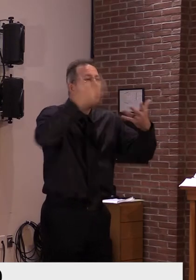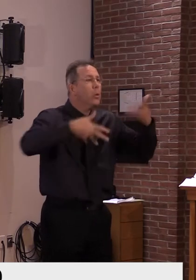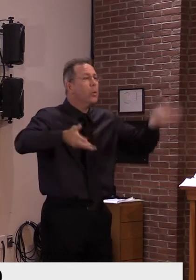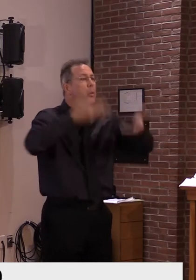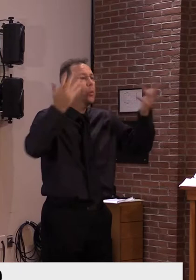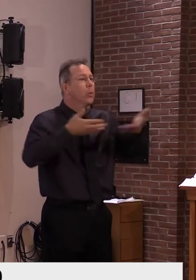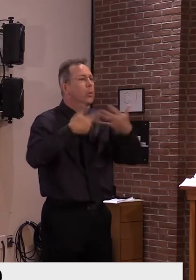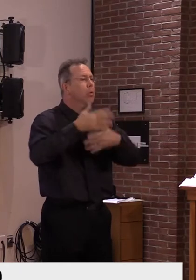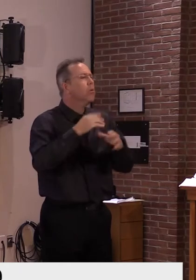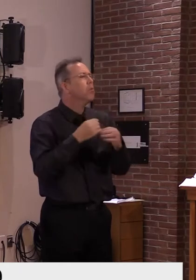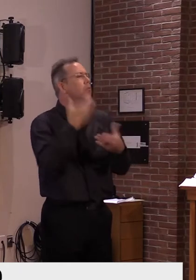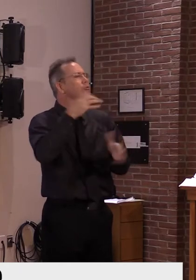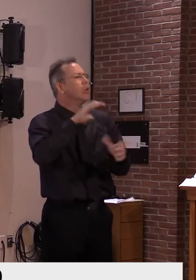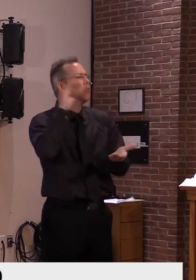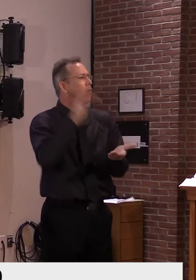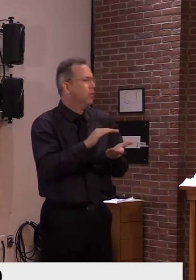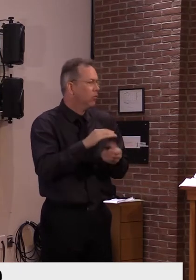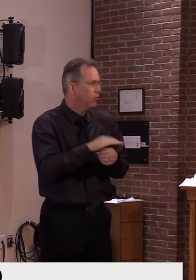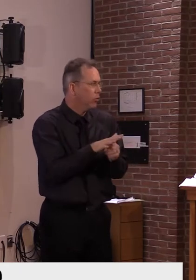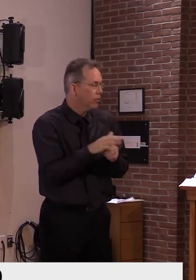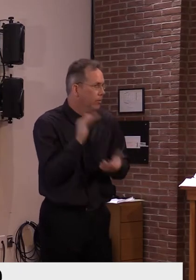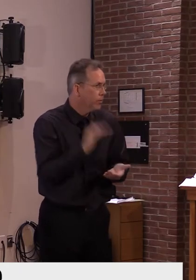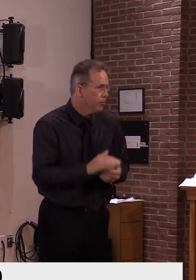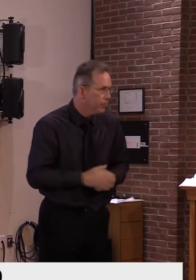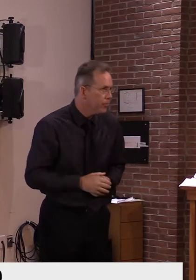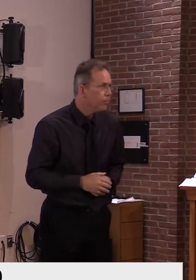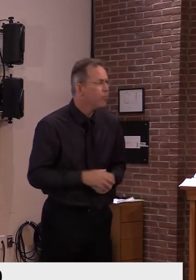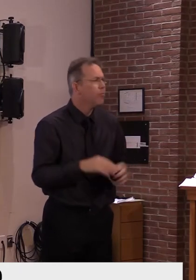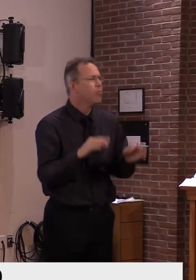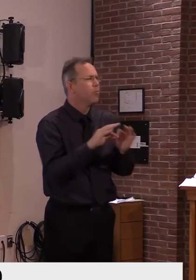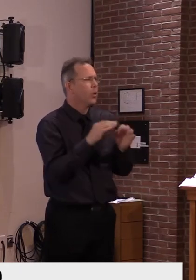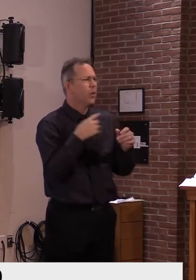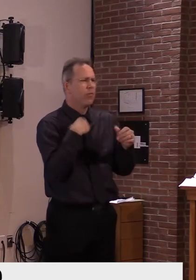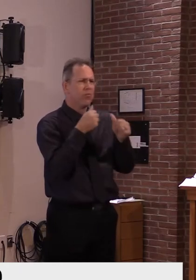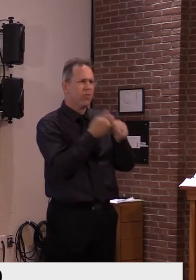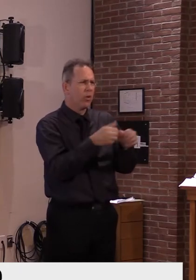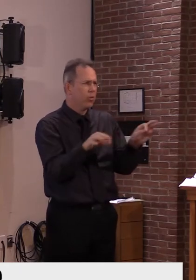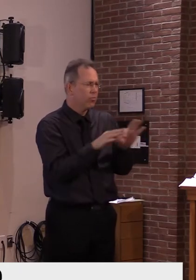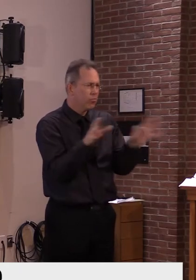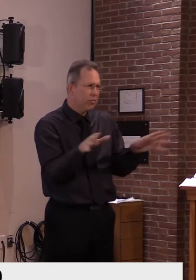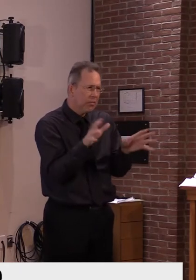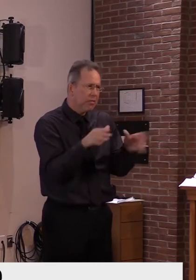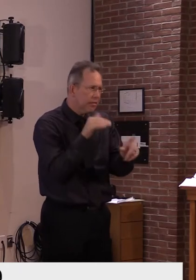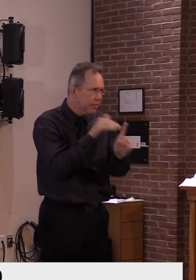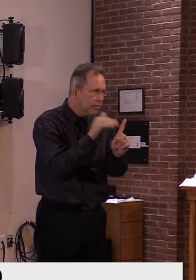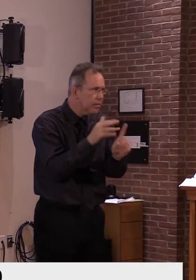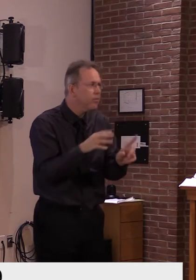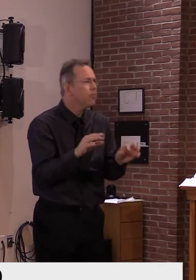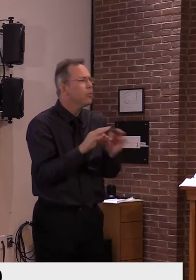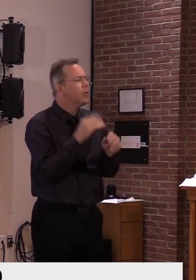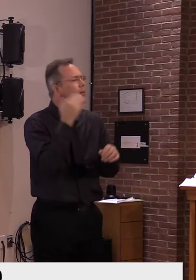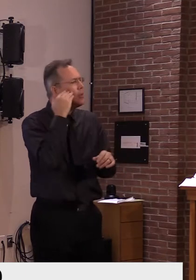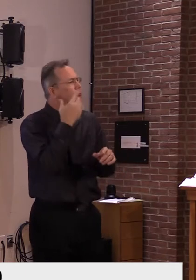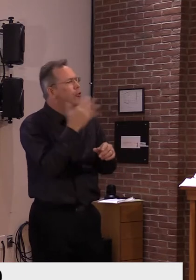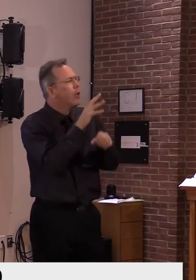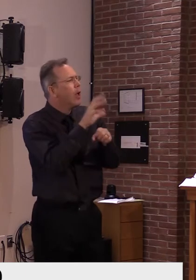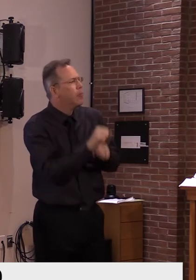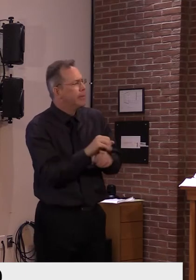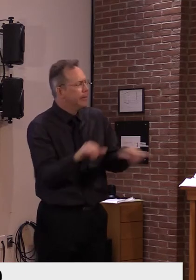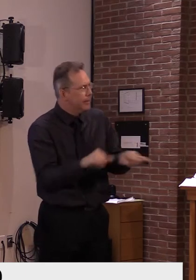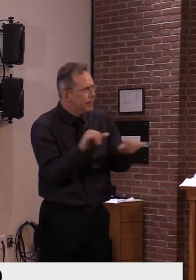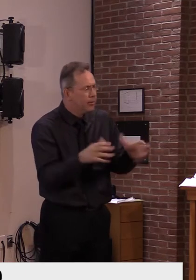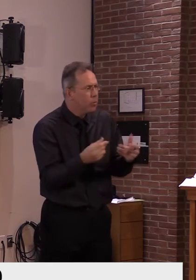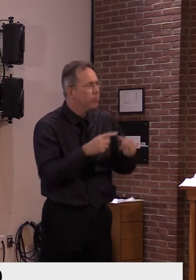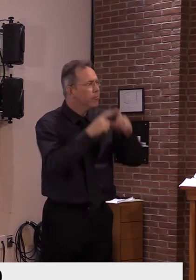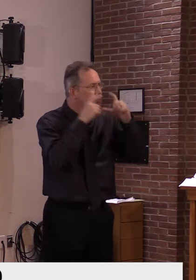point out this week on the next slide is the sustained growth rate. We're not seeing the kind of sustained growth rate that would